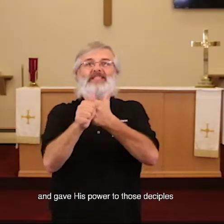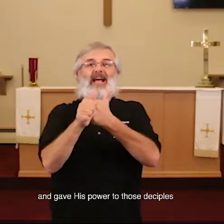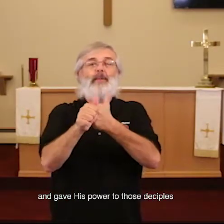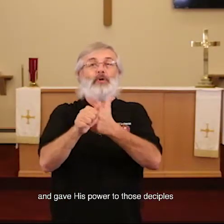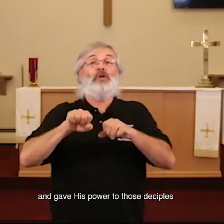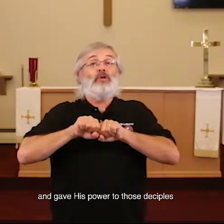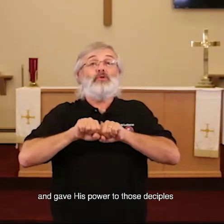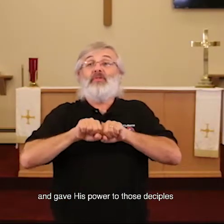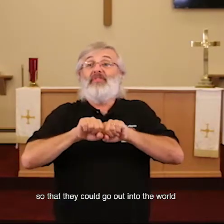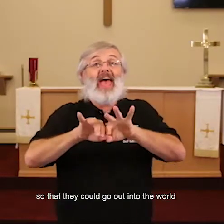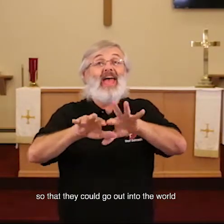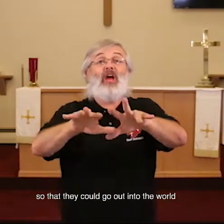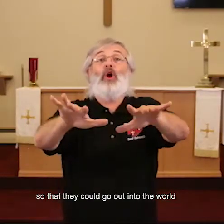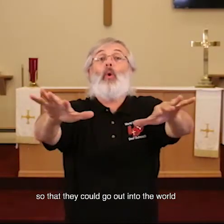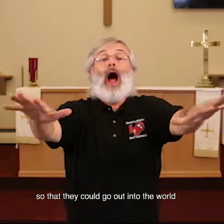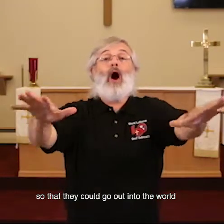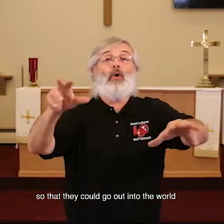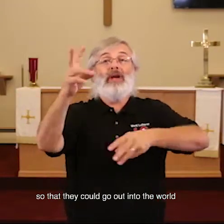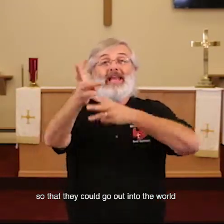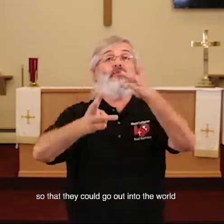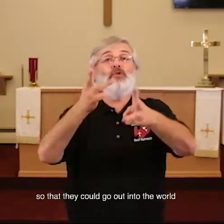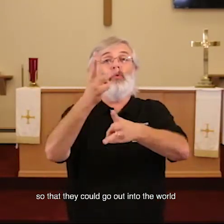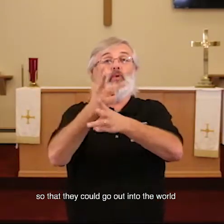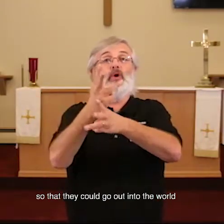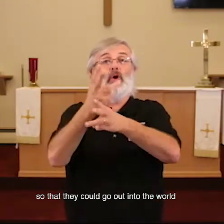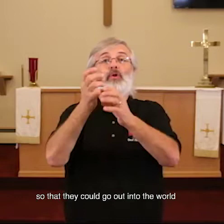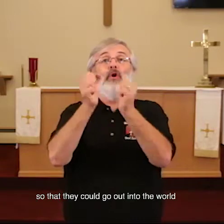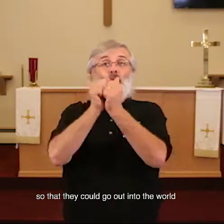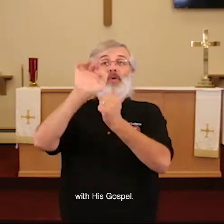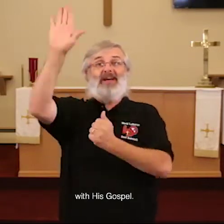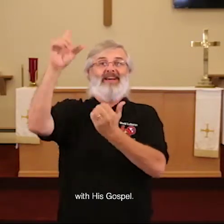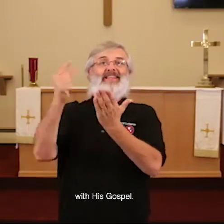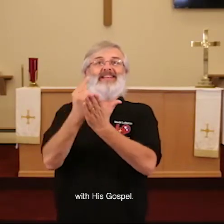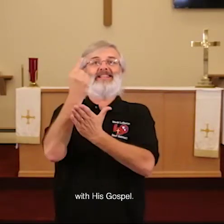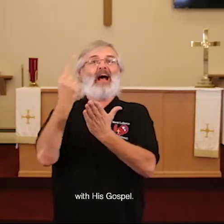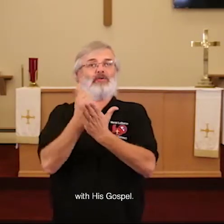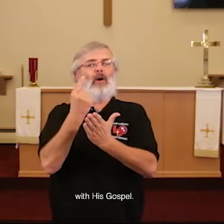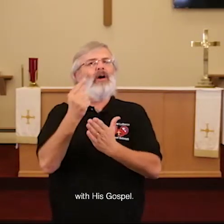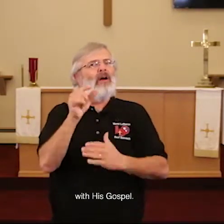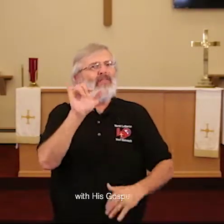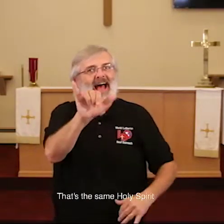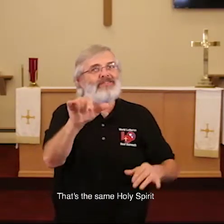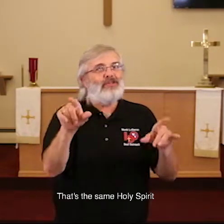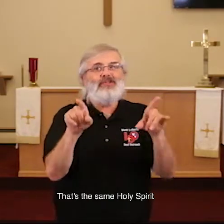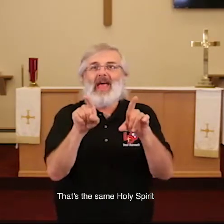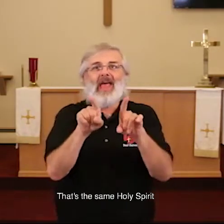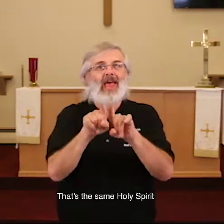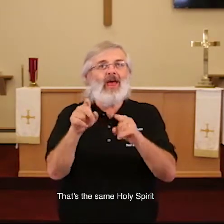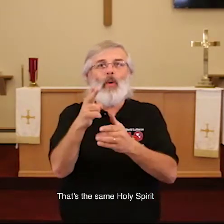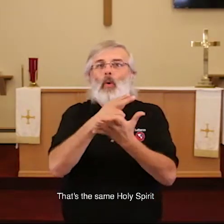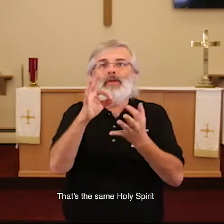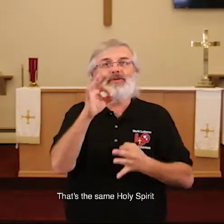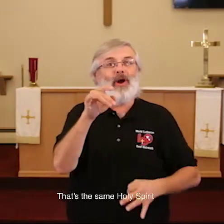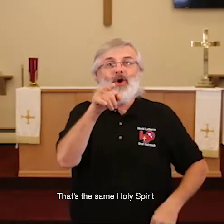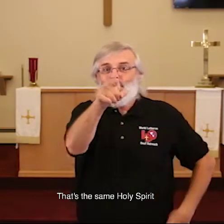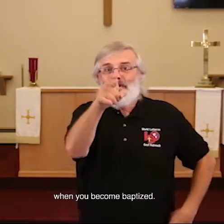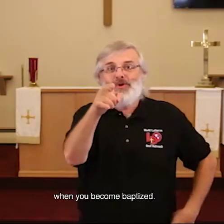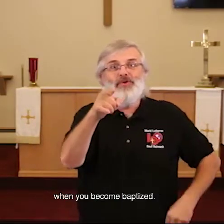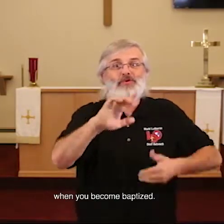disciples so that they could go out into the world with His gospel. That's the same Holy Spirit. When you